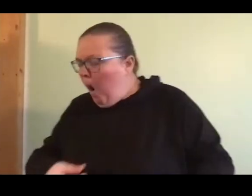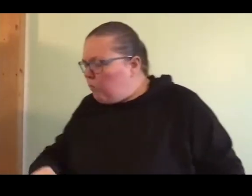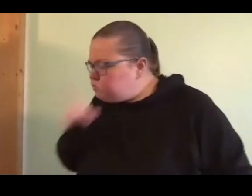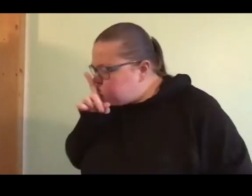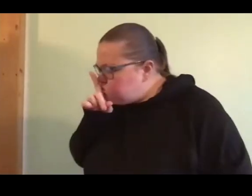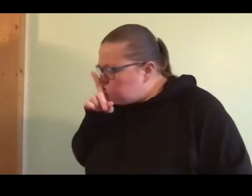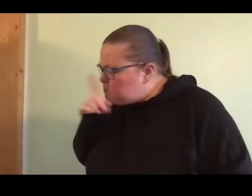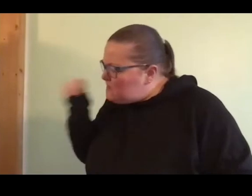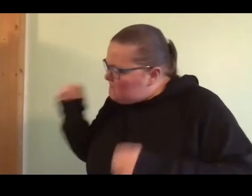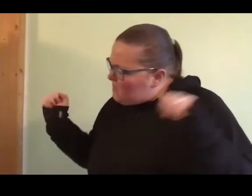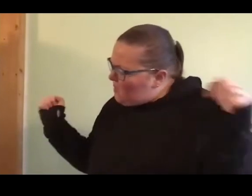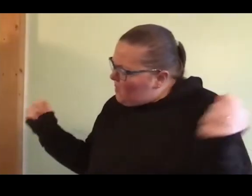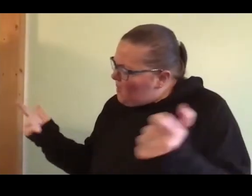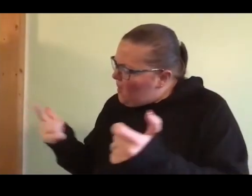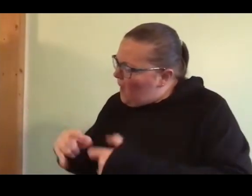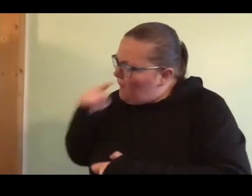Everybody Did That?